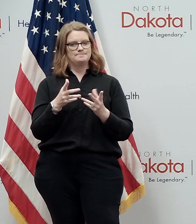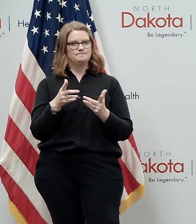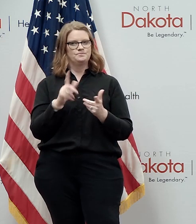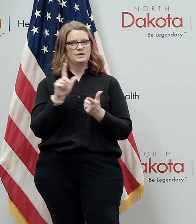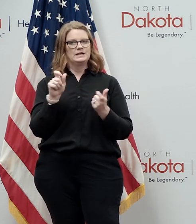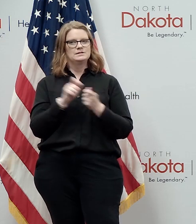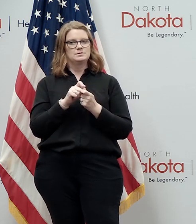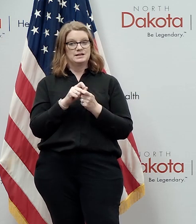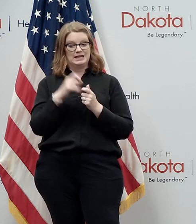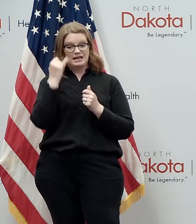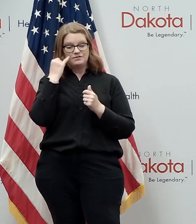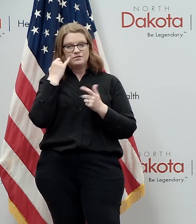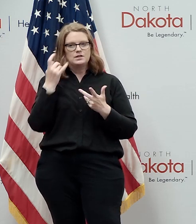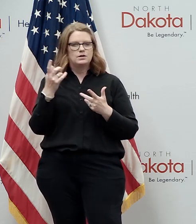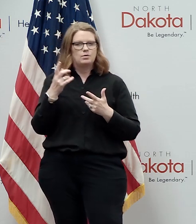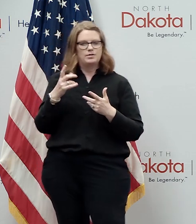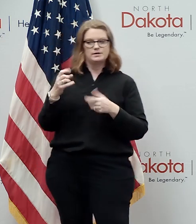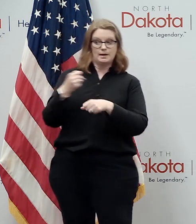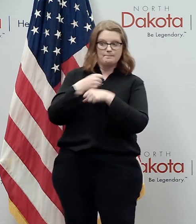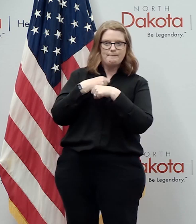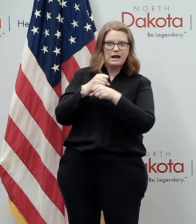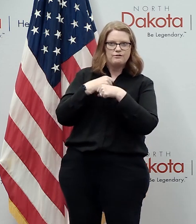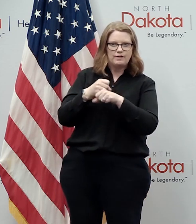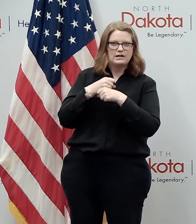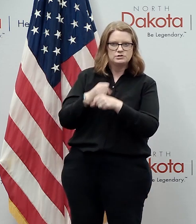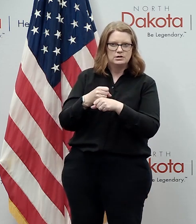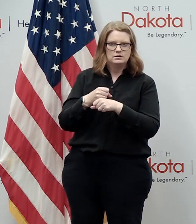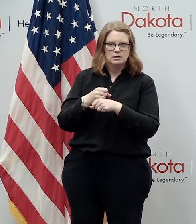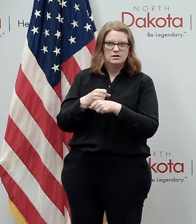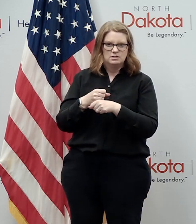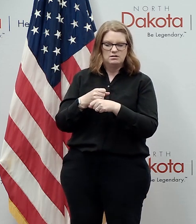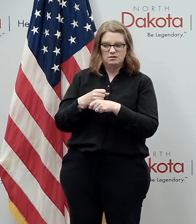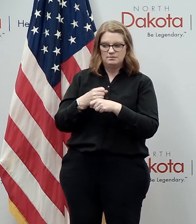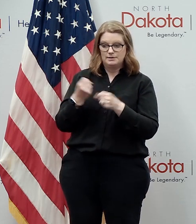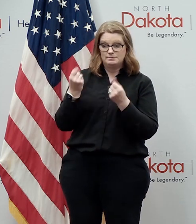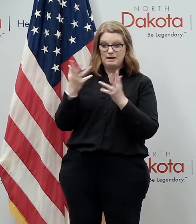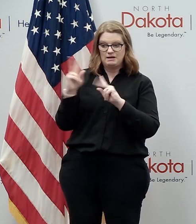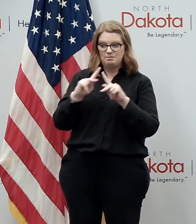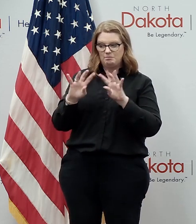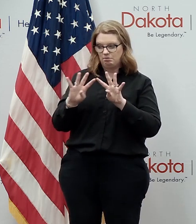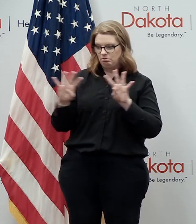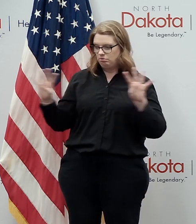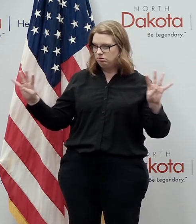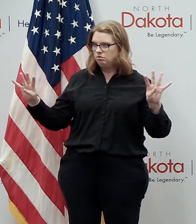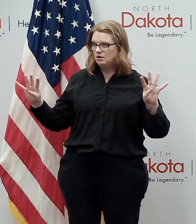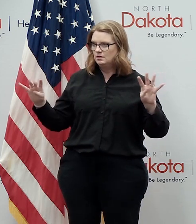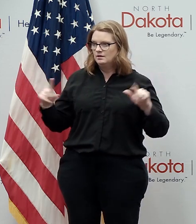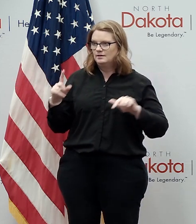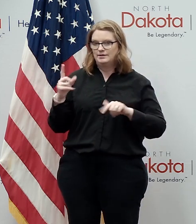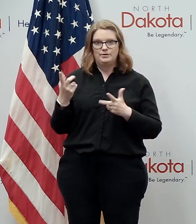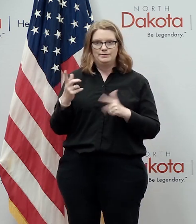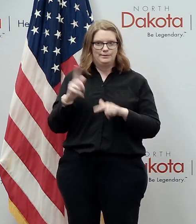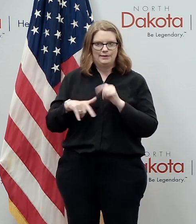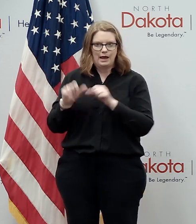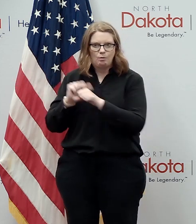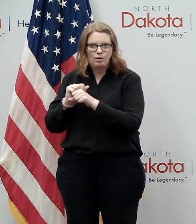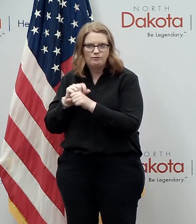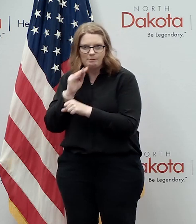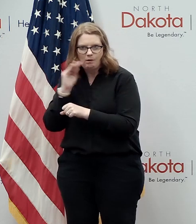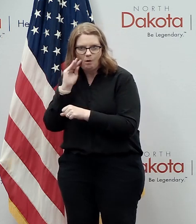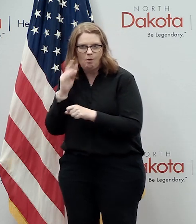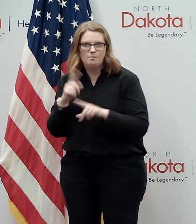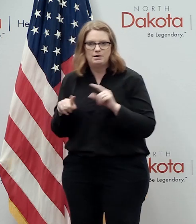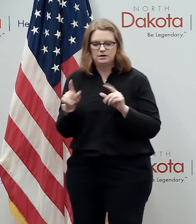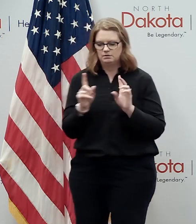congregate manufacturing facilities where you can't create the separation can't reduce density people can't work from home i would be